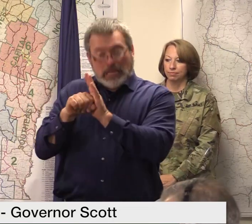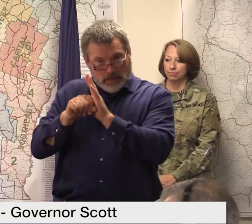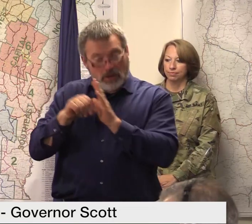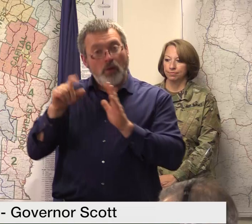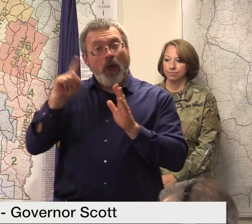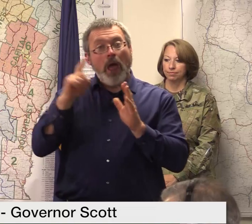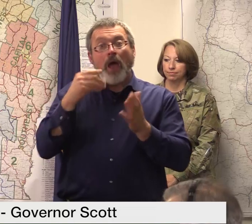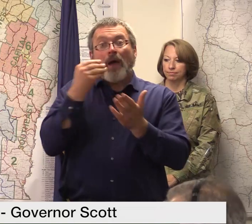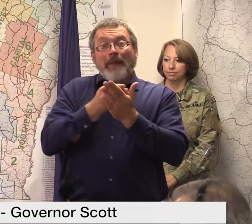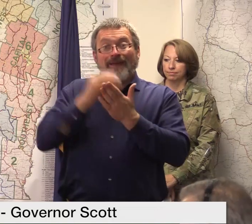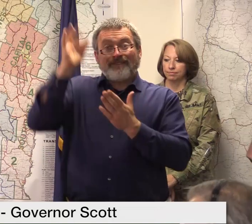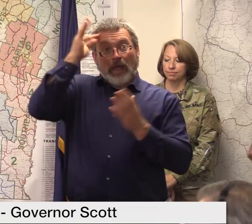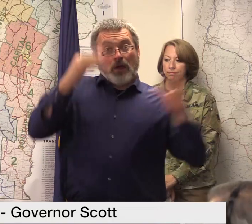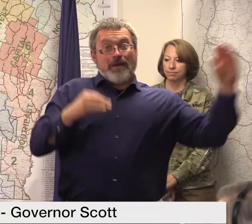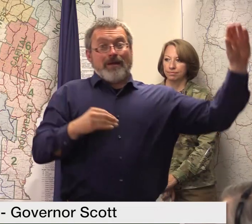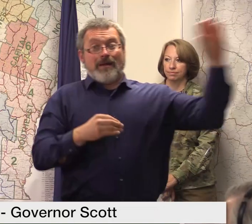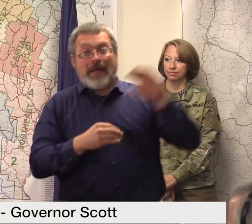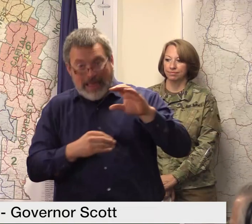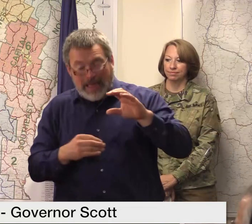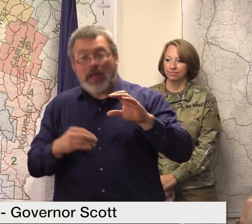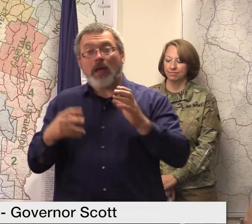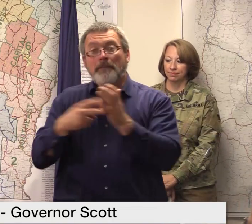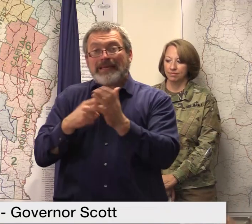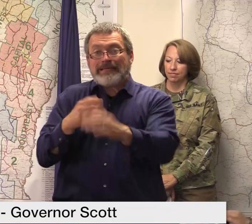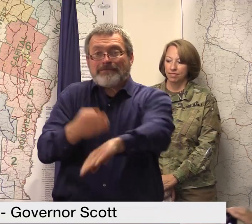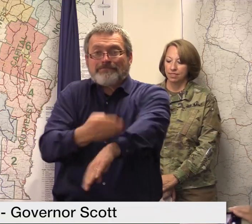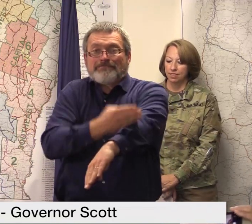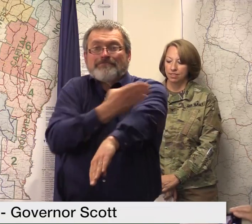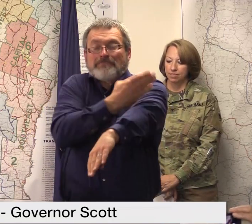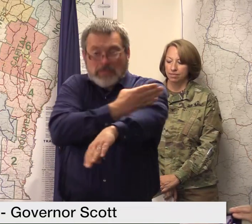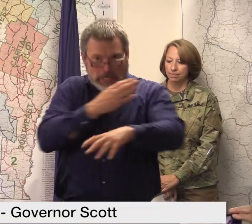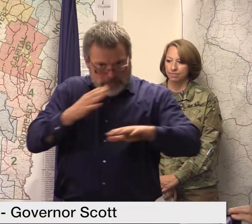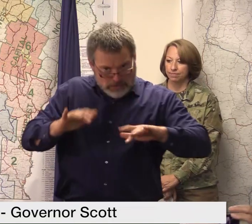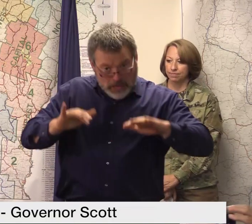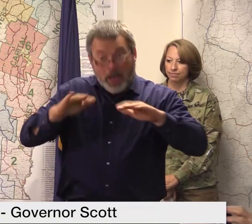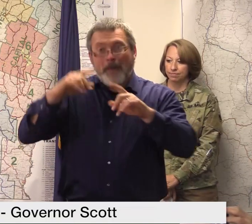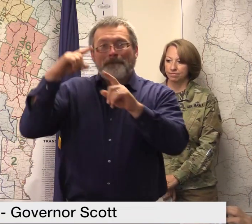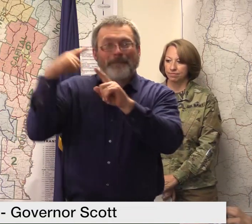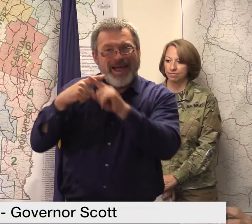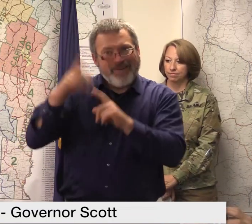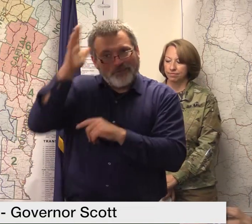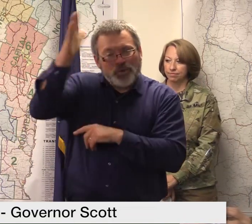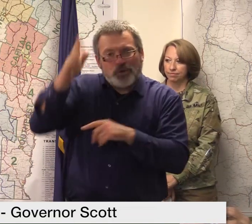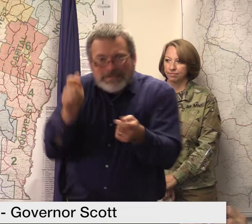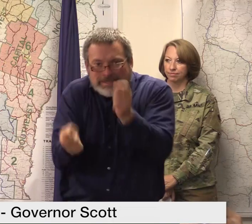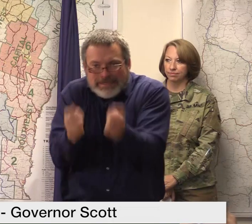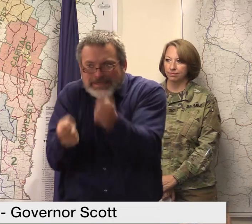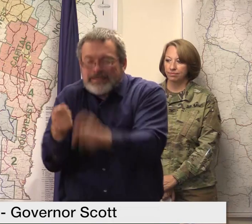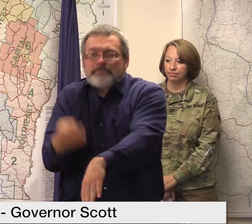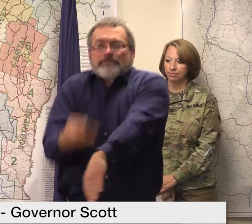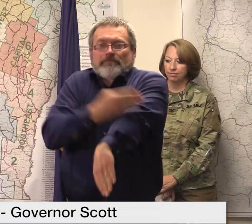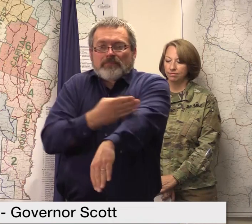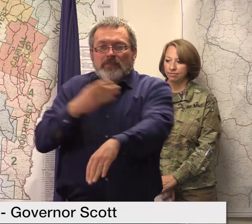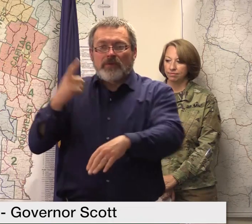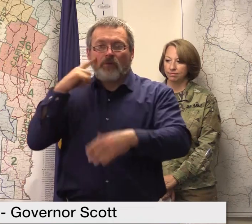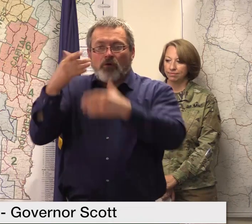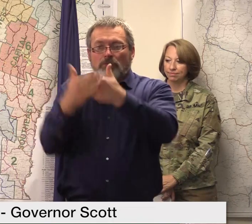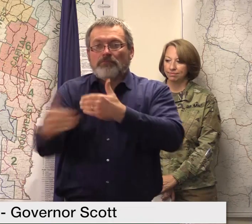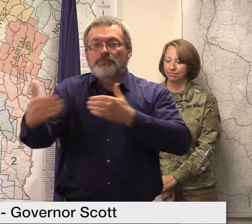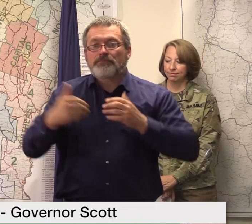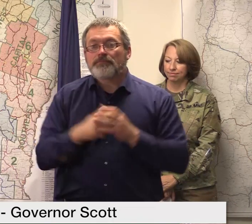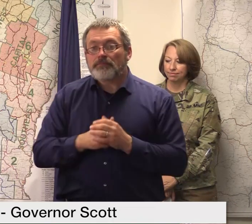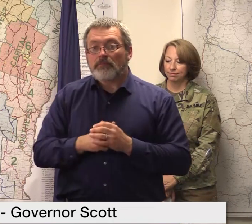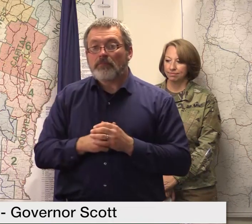the damages but to help mitigate against future damages the deadline to apply for assistance for individuals